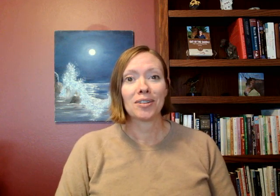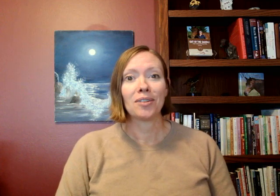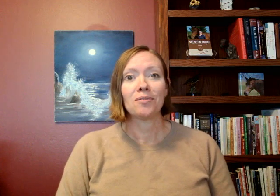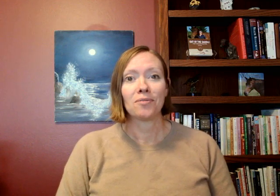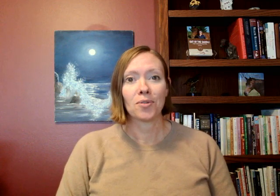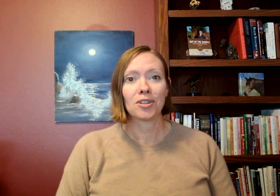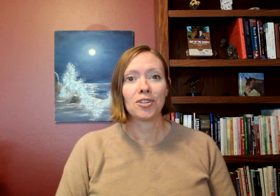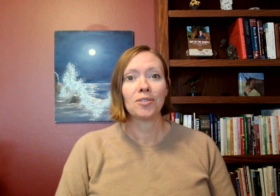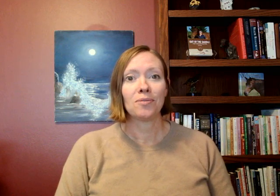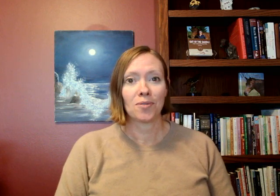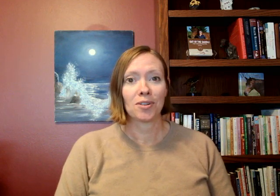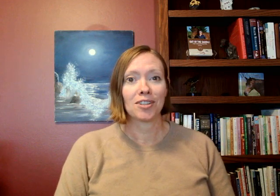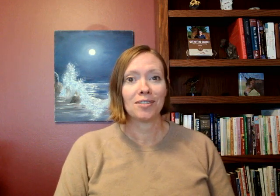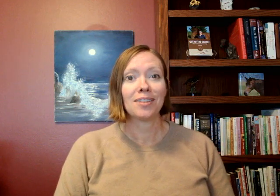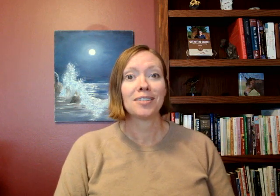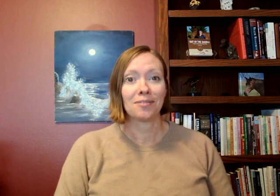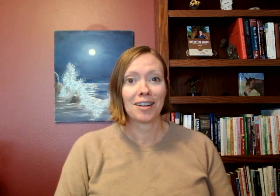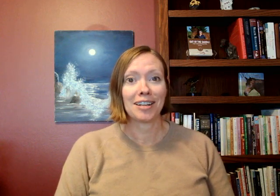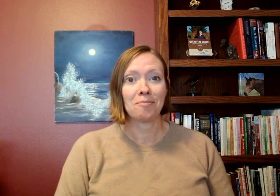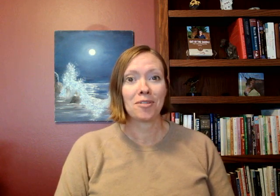-4242 to find out more